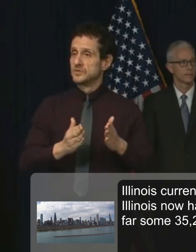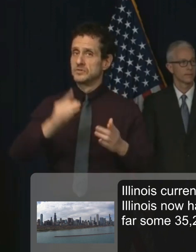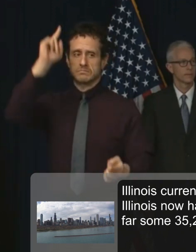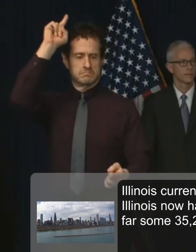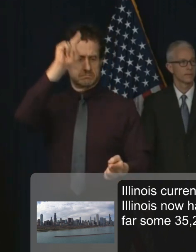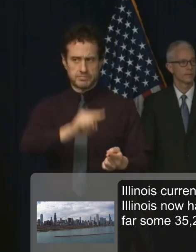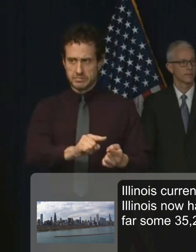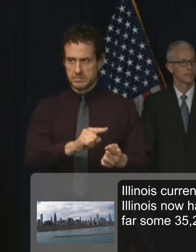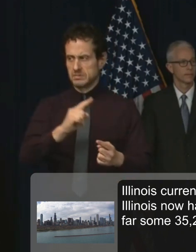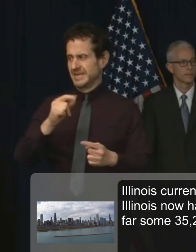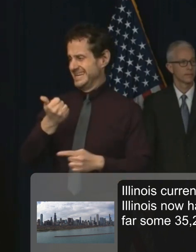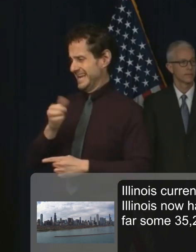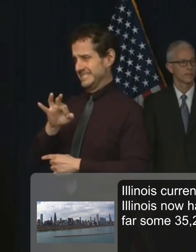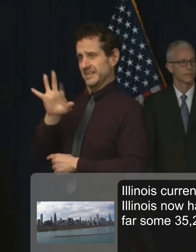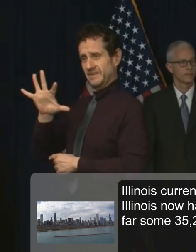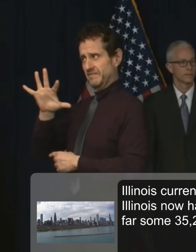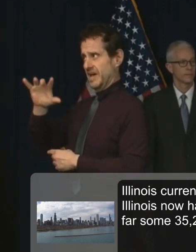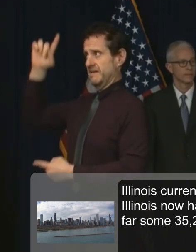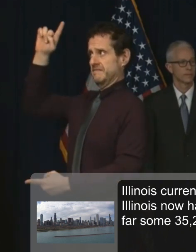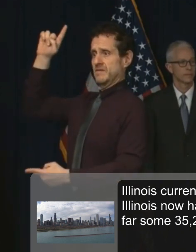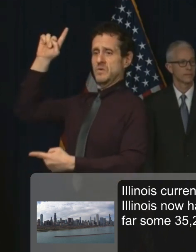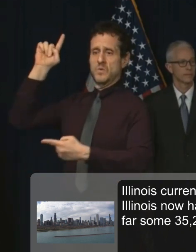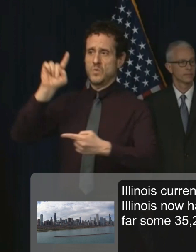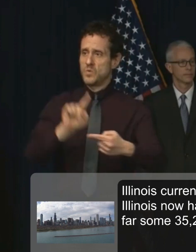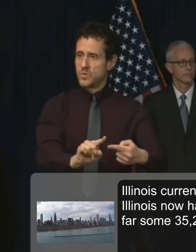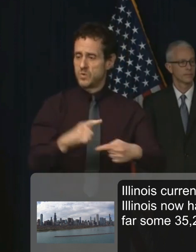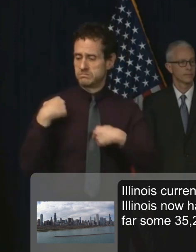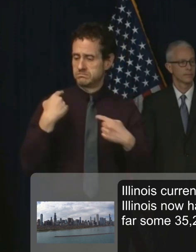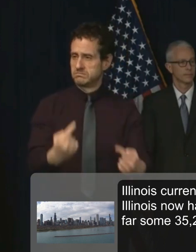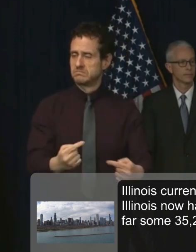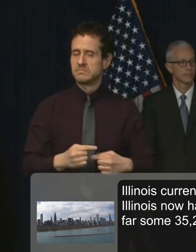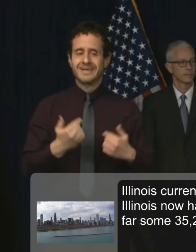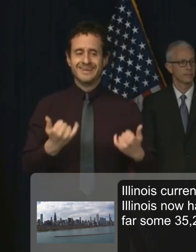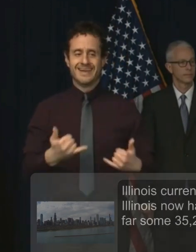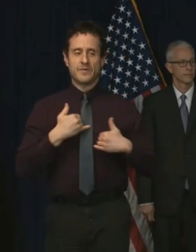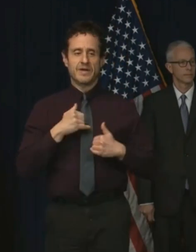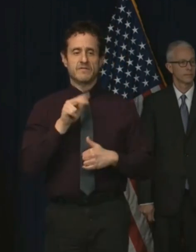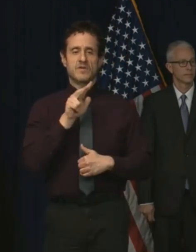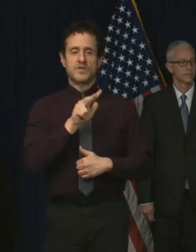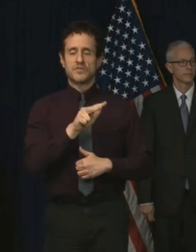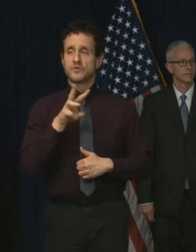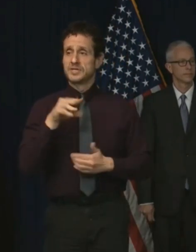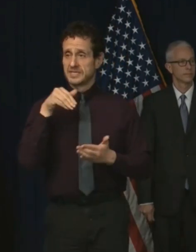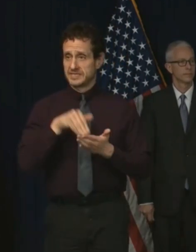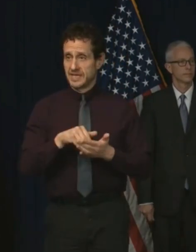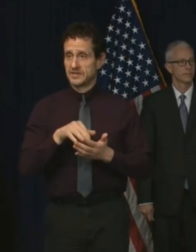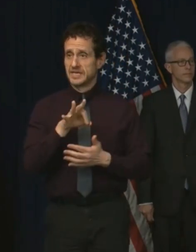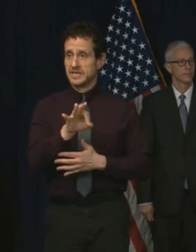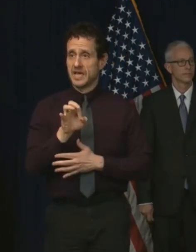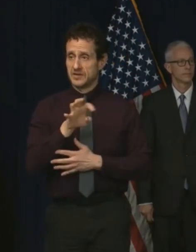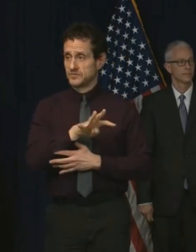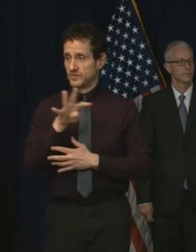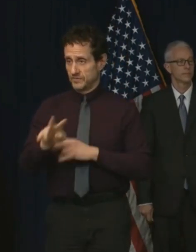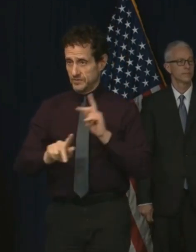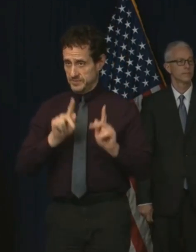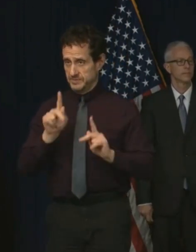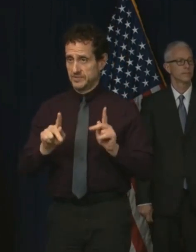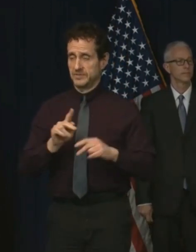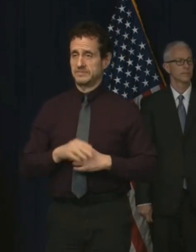and it currently has 36,944 individuals.